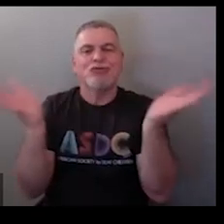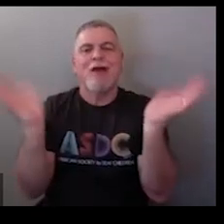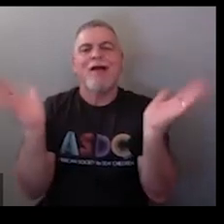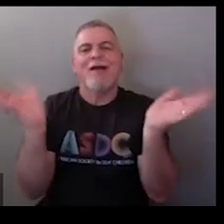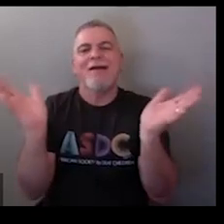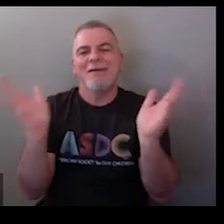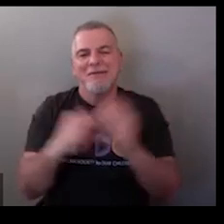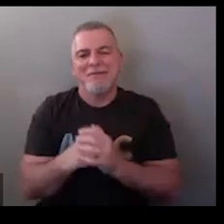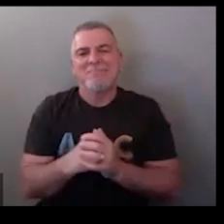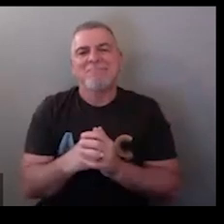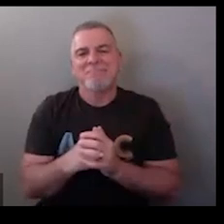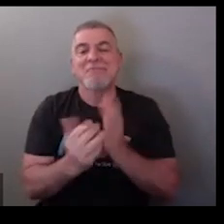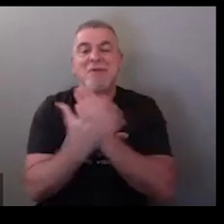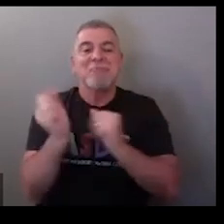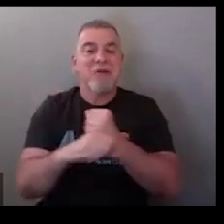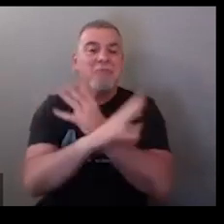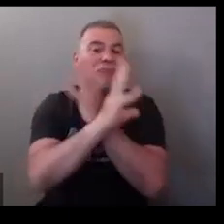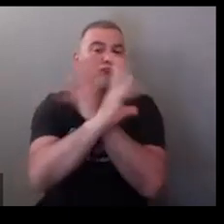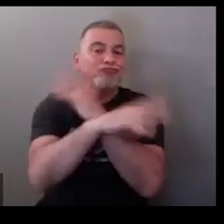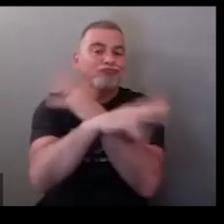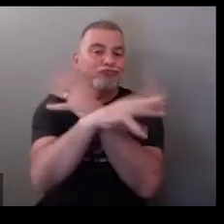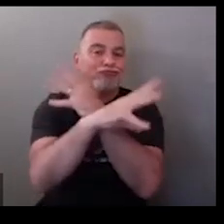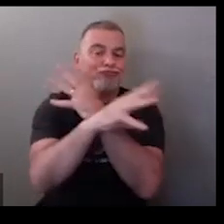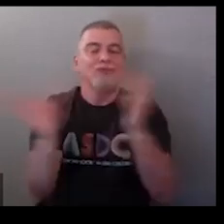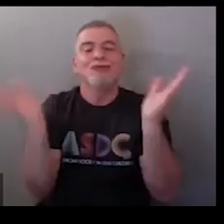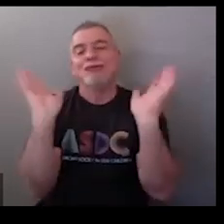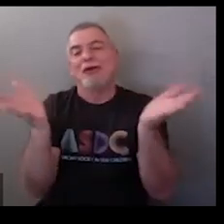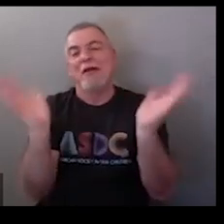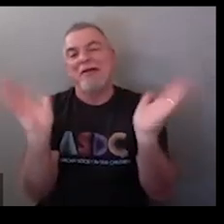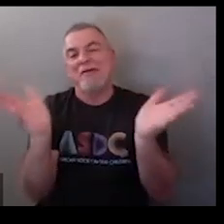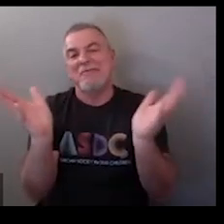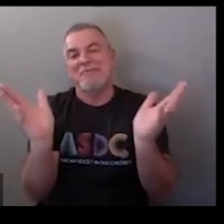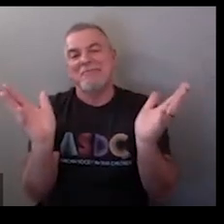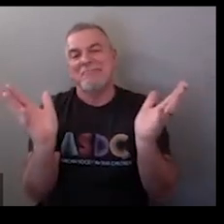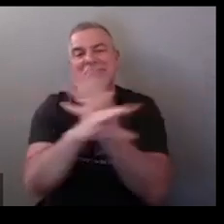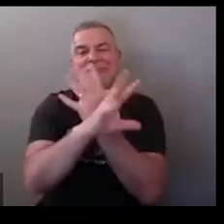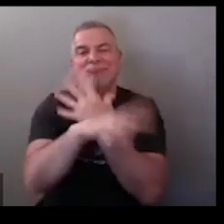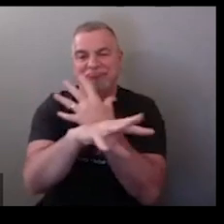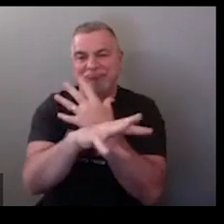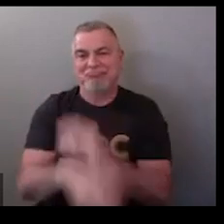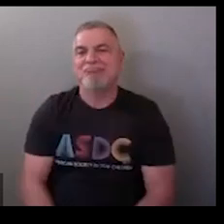video chat some people will also do this for a video chat